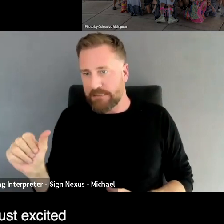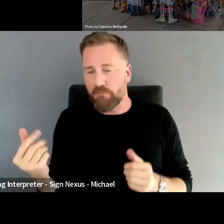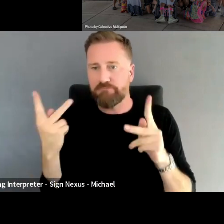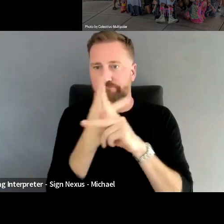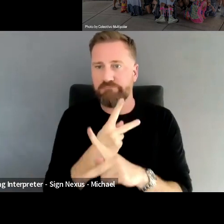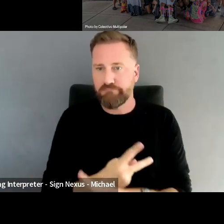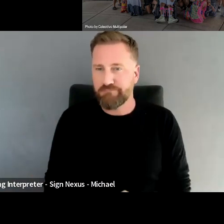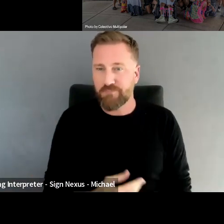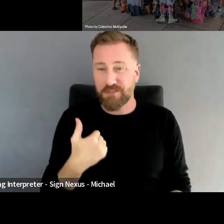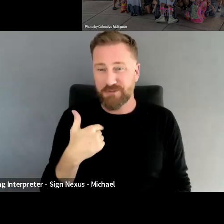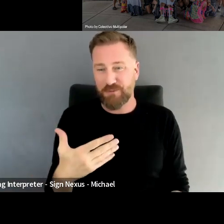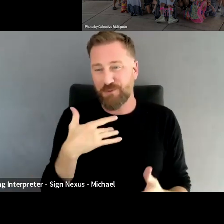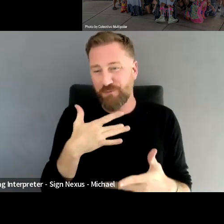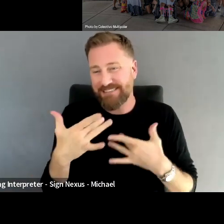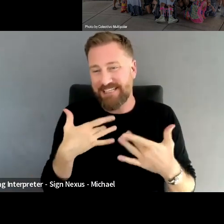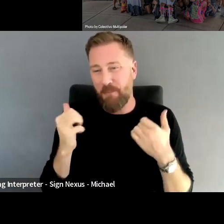work. Thank you, Bess.